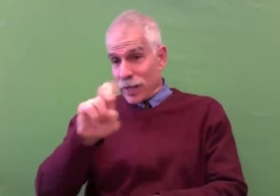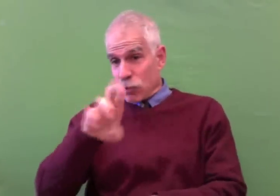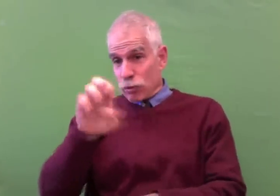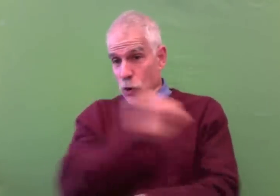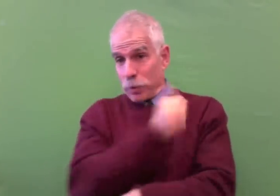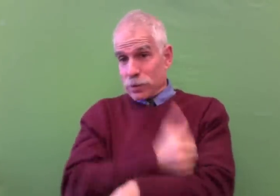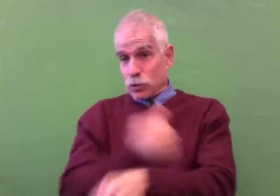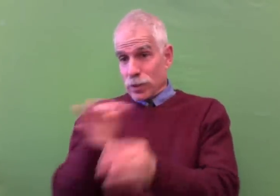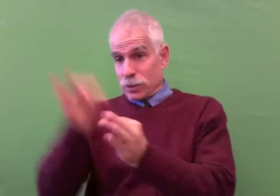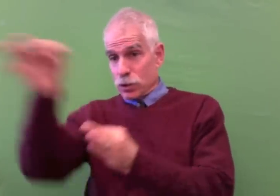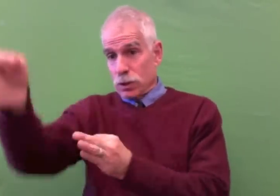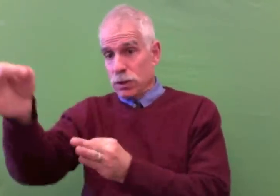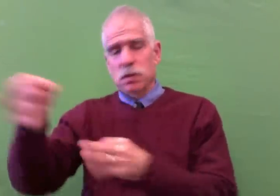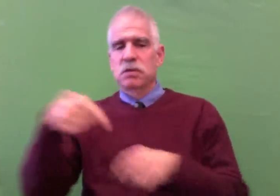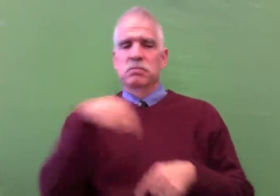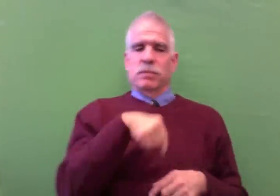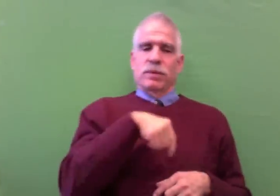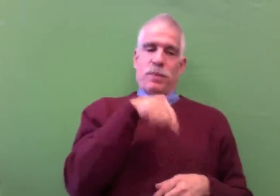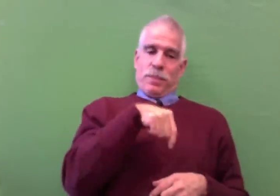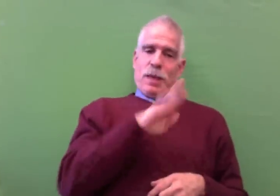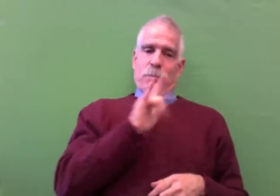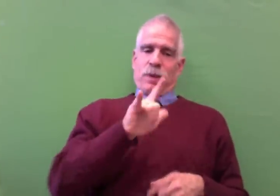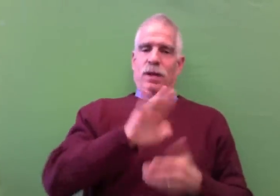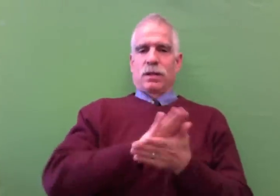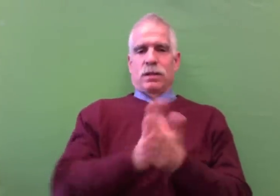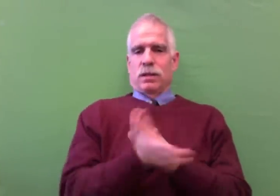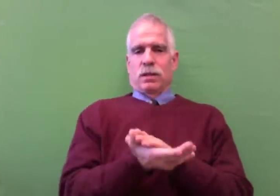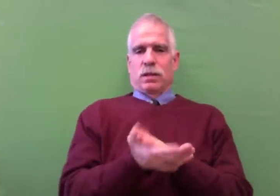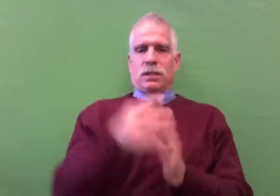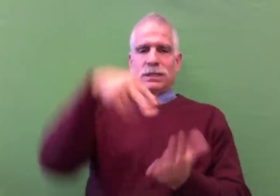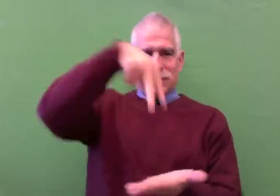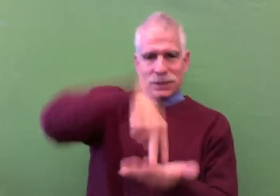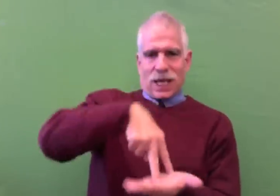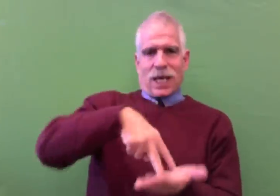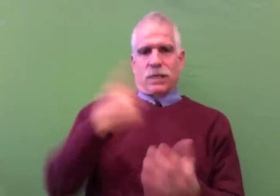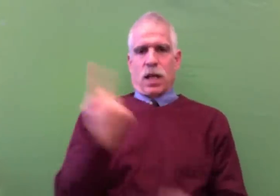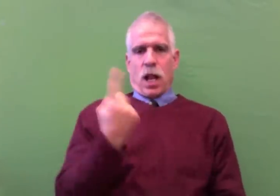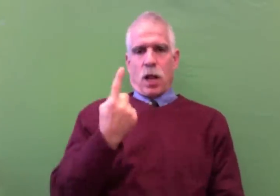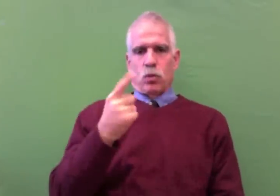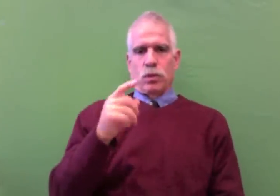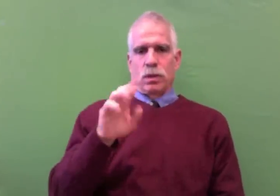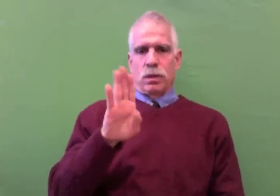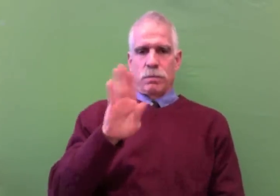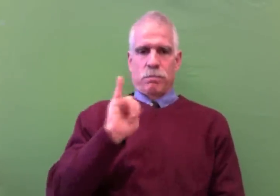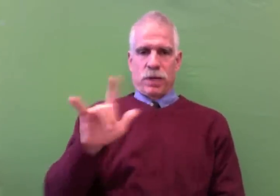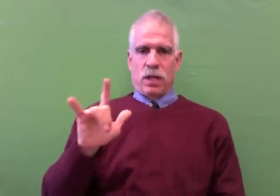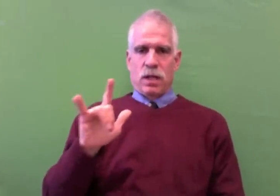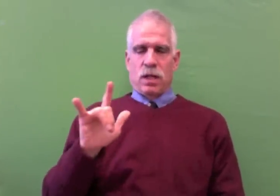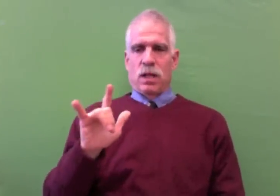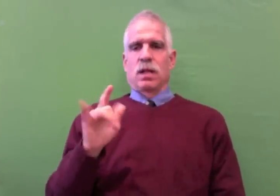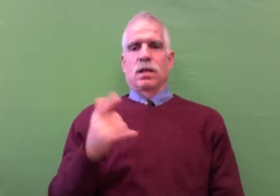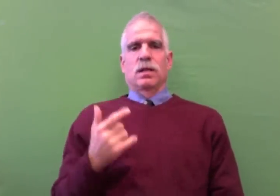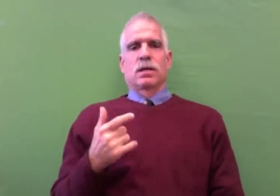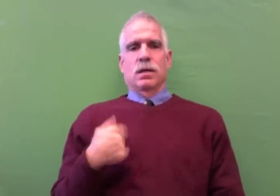So we're not looking so much at IDEA reauthorization. We want that bill to be a standalone bill,